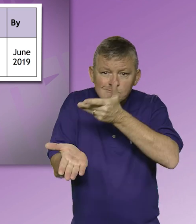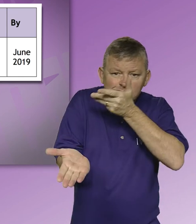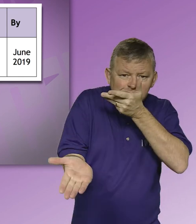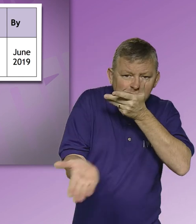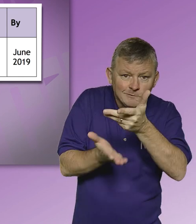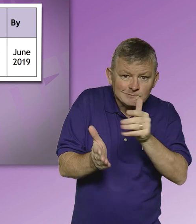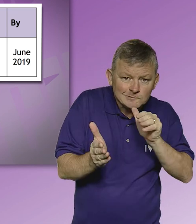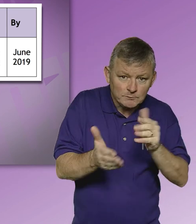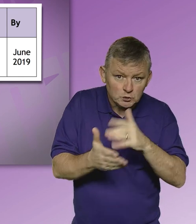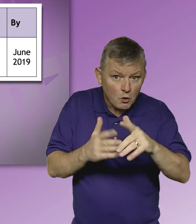fully accessible to students